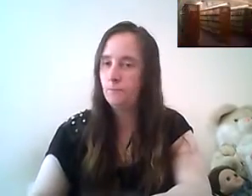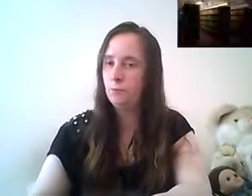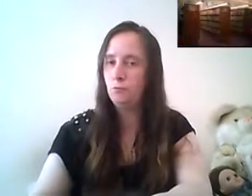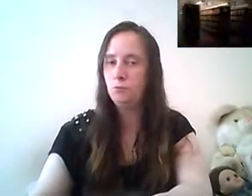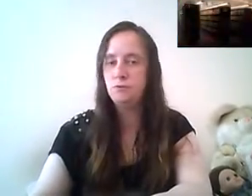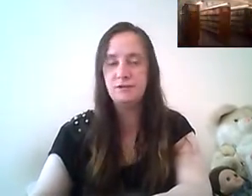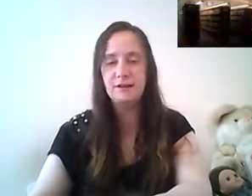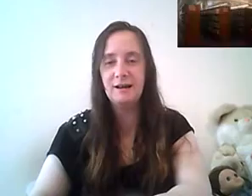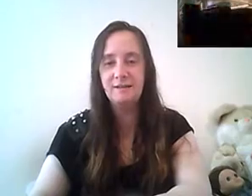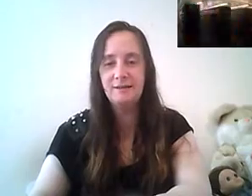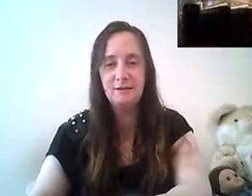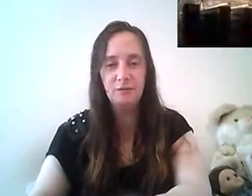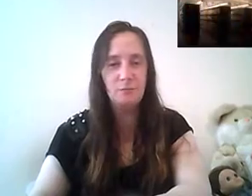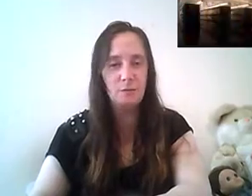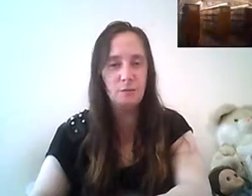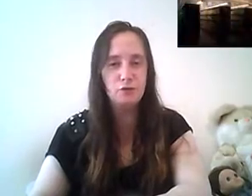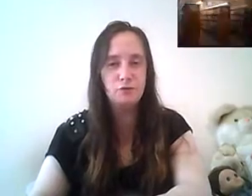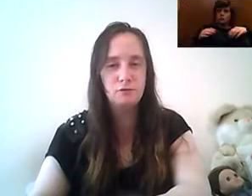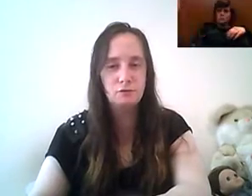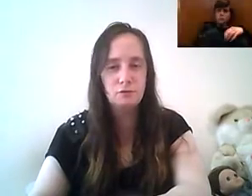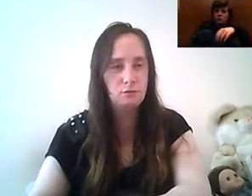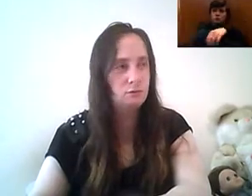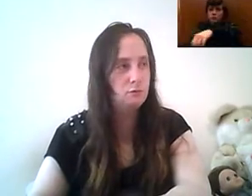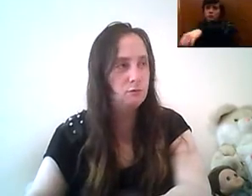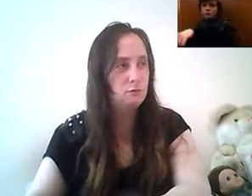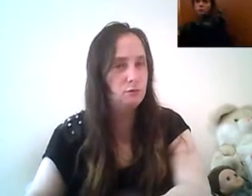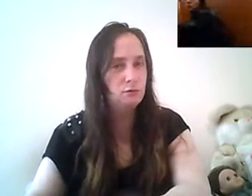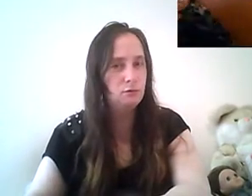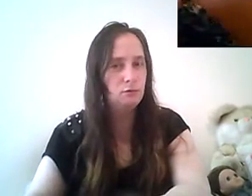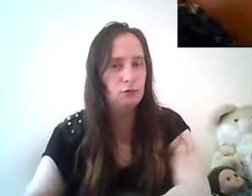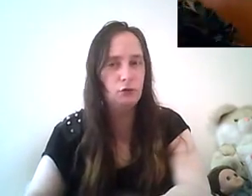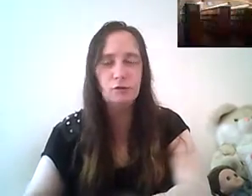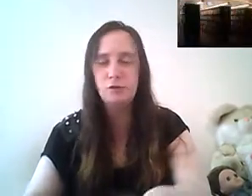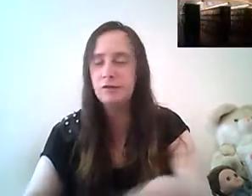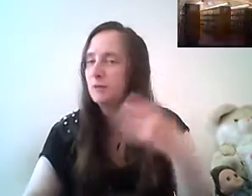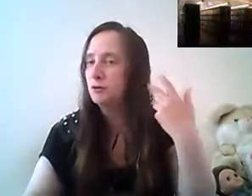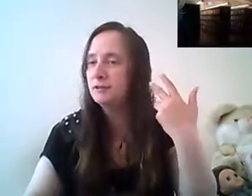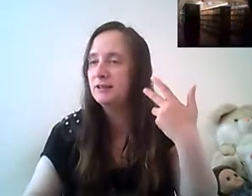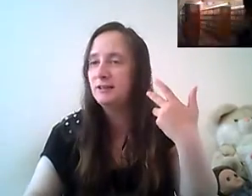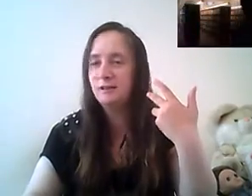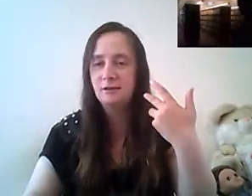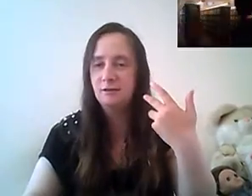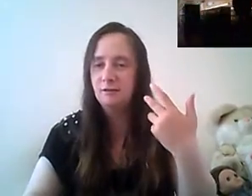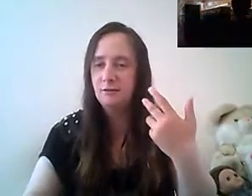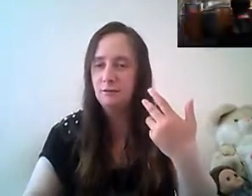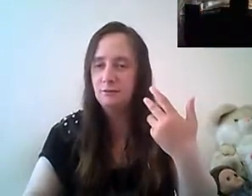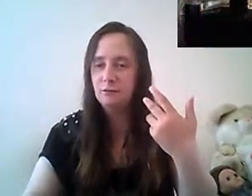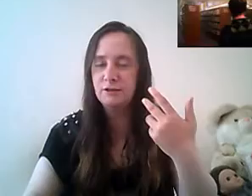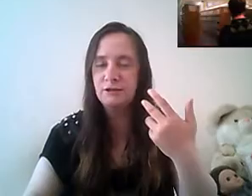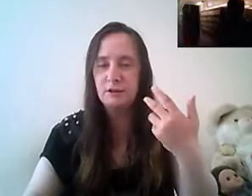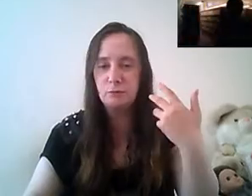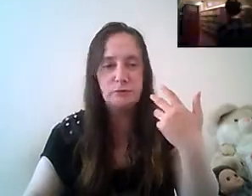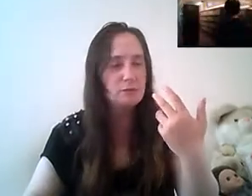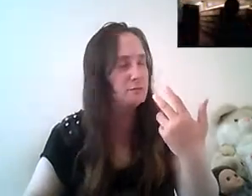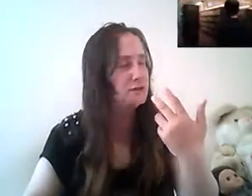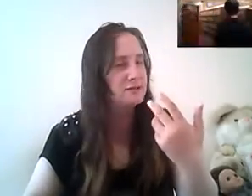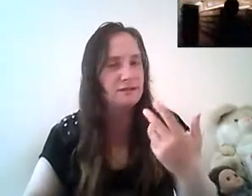oh is she getting angry again or something by powers i doubt you don't hear the music thing you usually hear that music when she does it